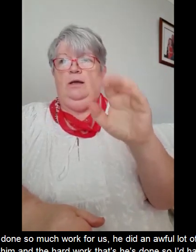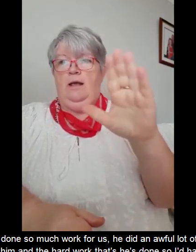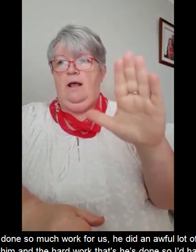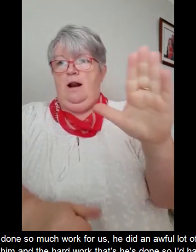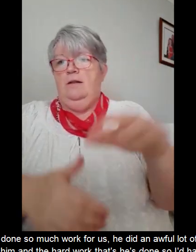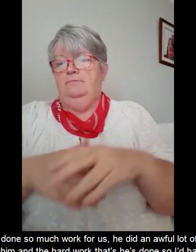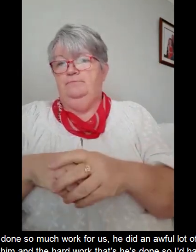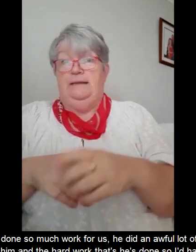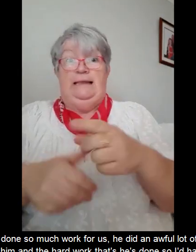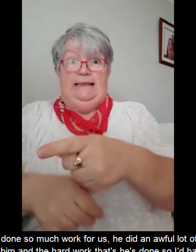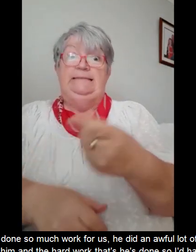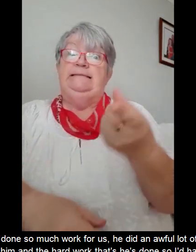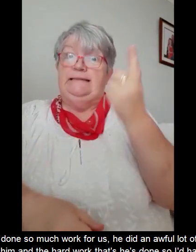So I'd have to thank Michael.